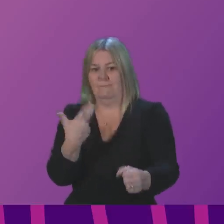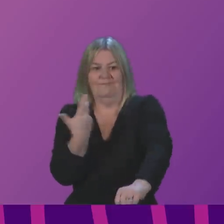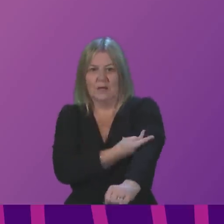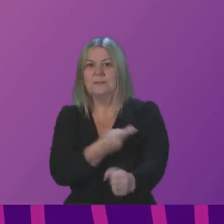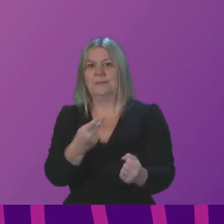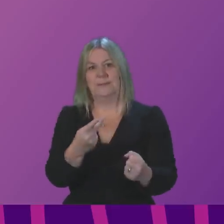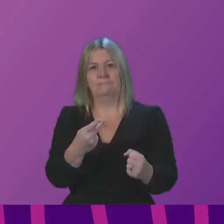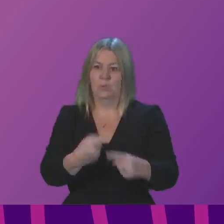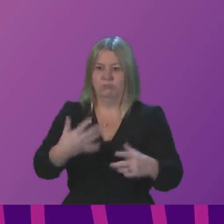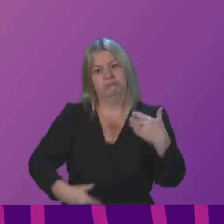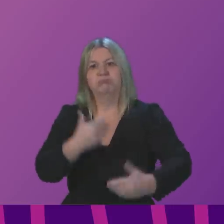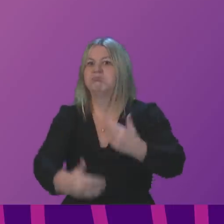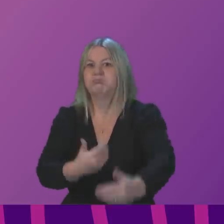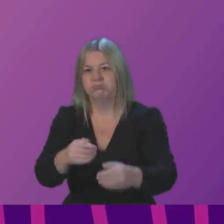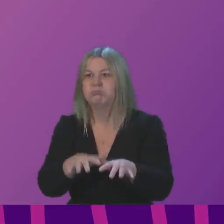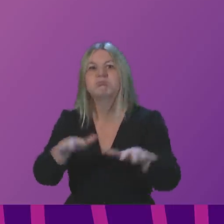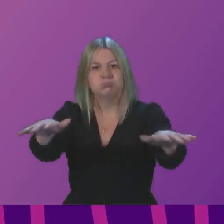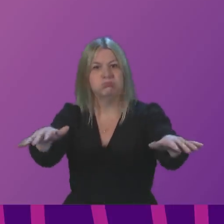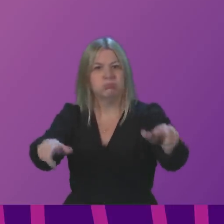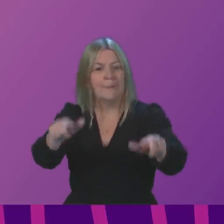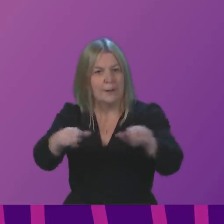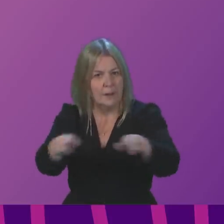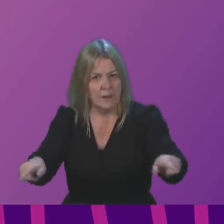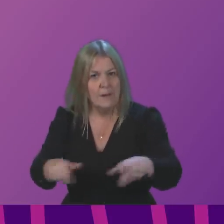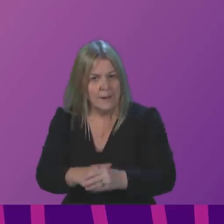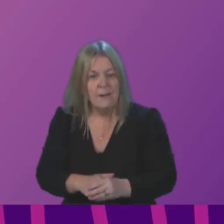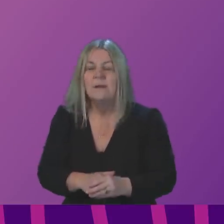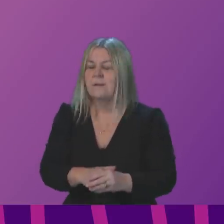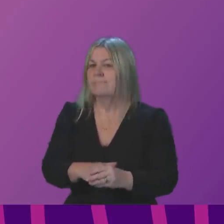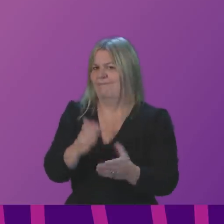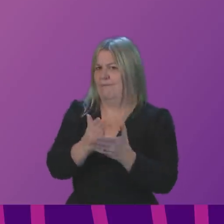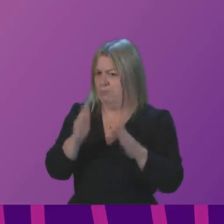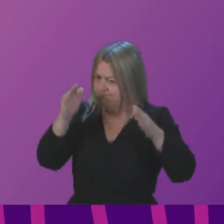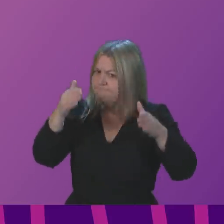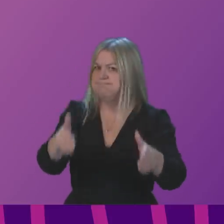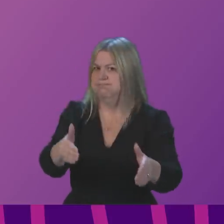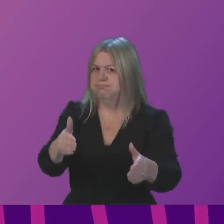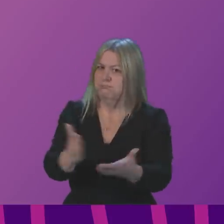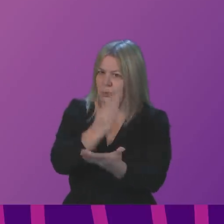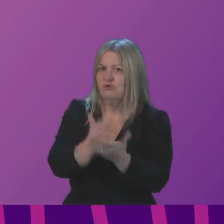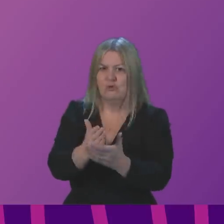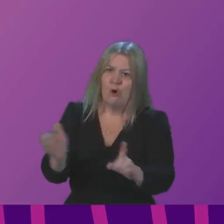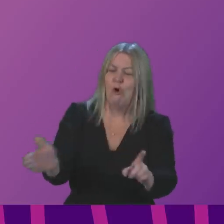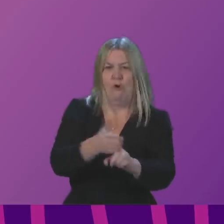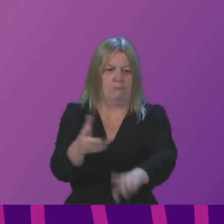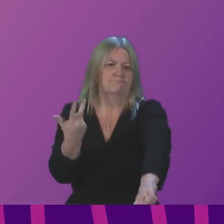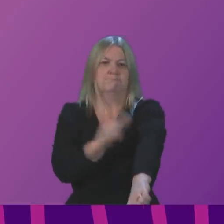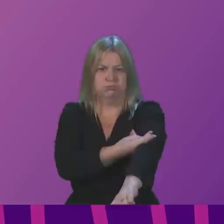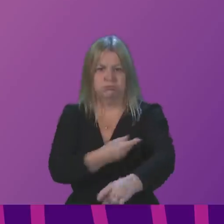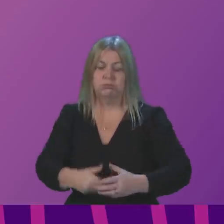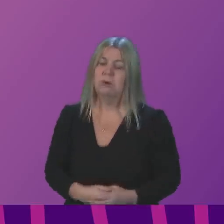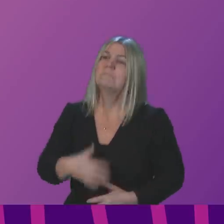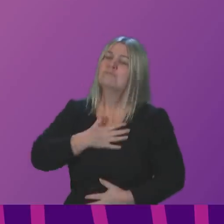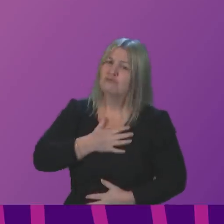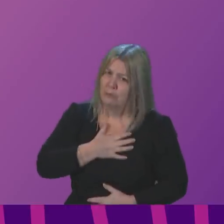but accelerates. As I said on Tuesday, we are very focused on that. Let me explain the issue yesterday. I am very sorry to